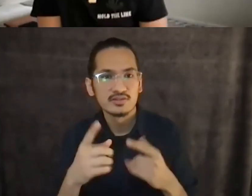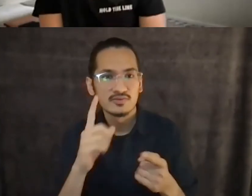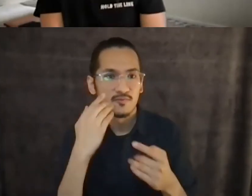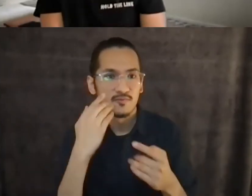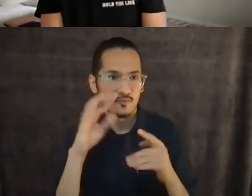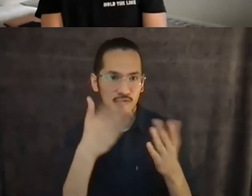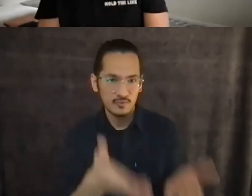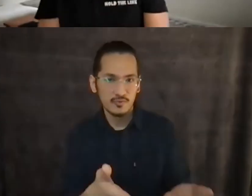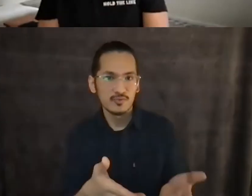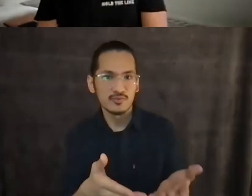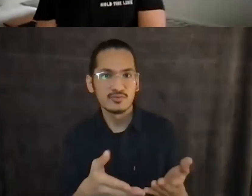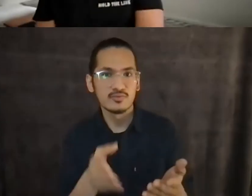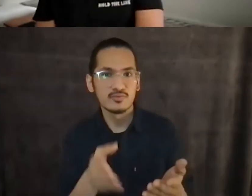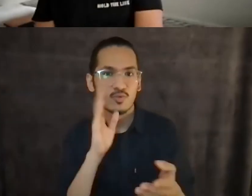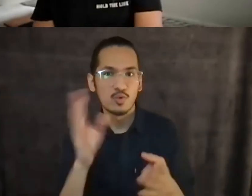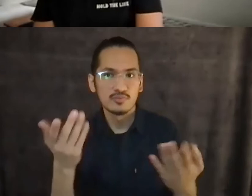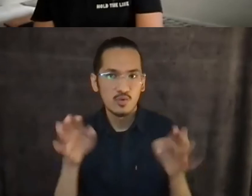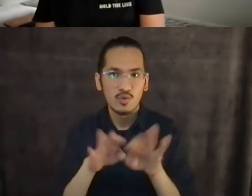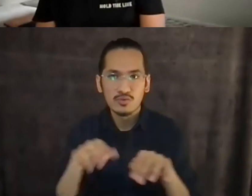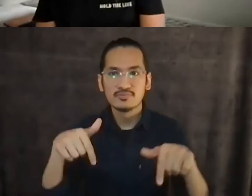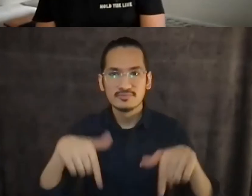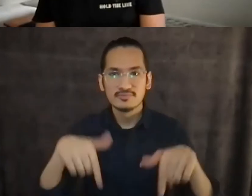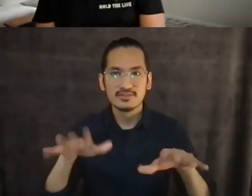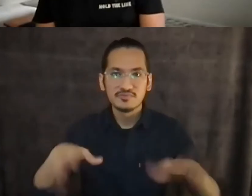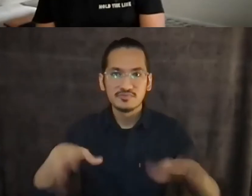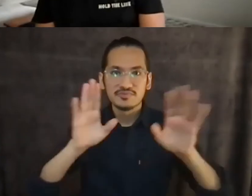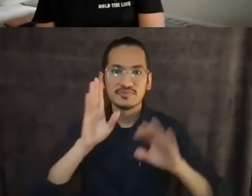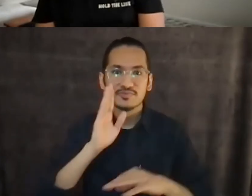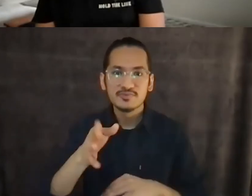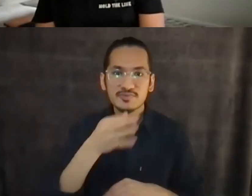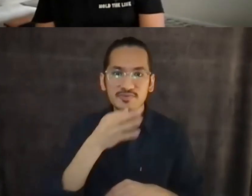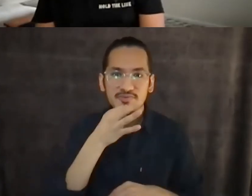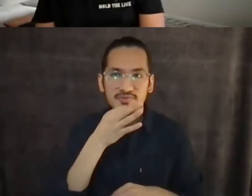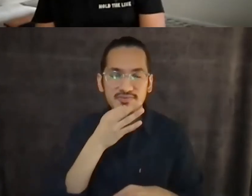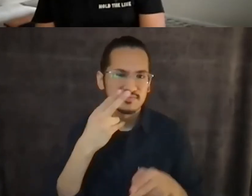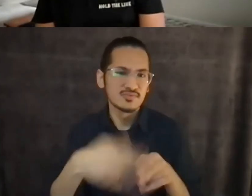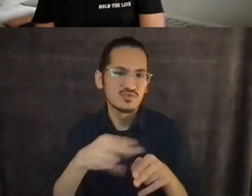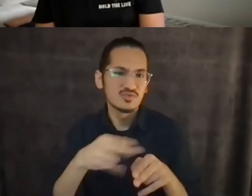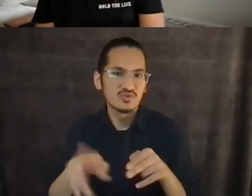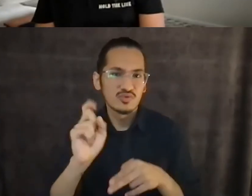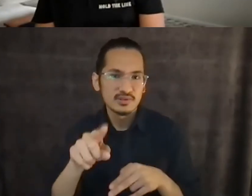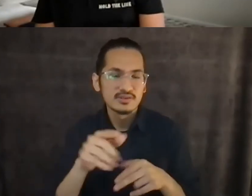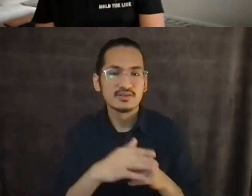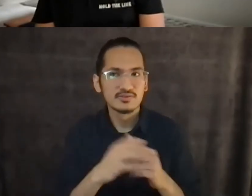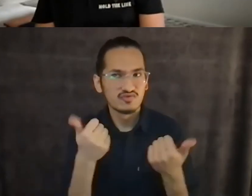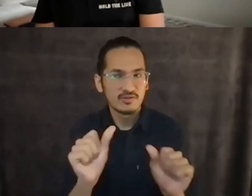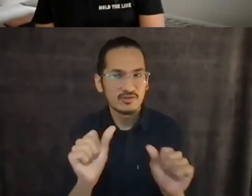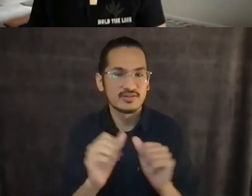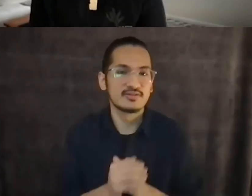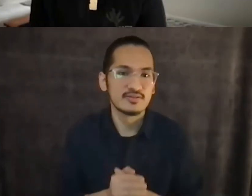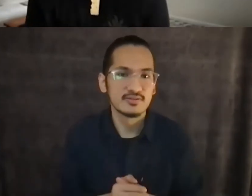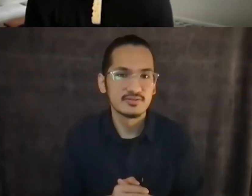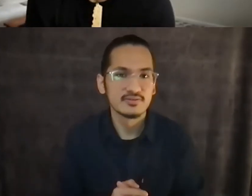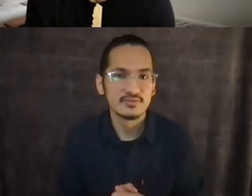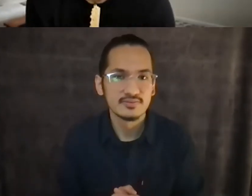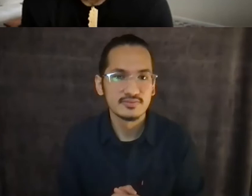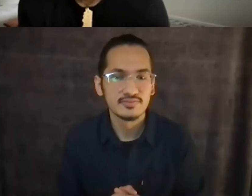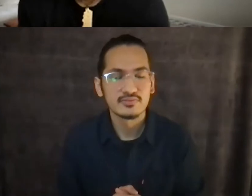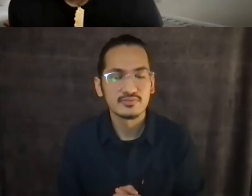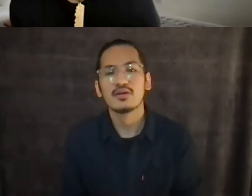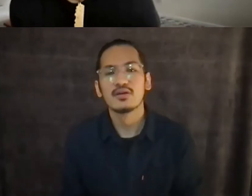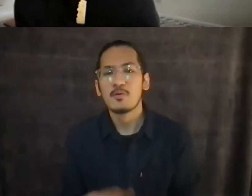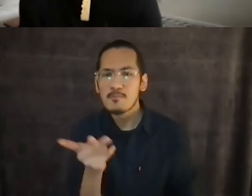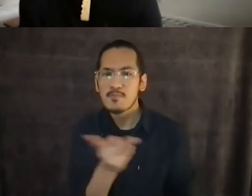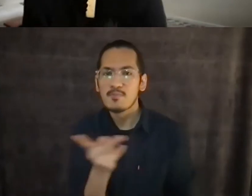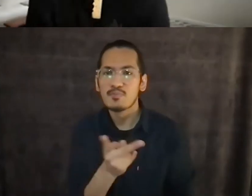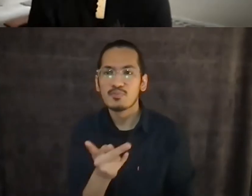out our our our which may go slightly over with but we'll try and keep it short um we try and you've already both you've both done a an